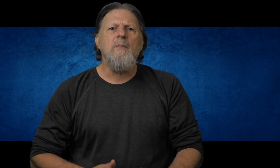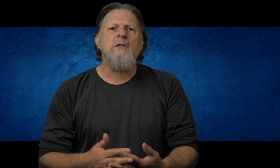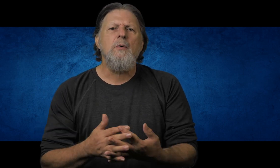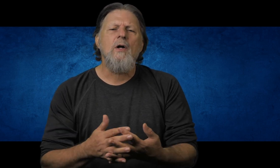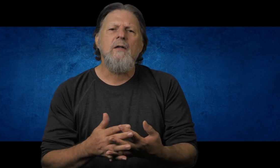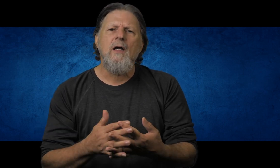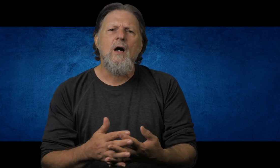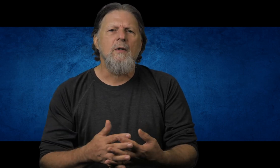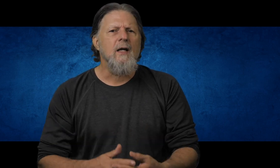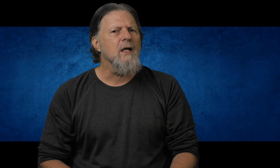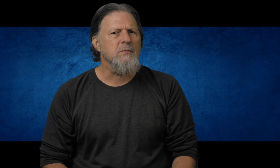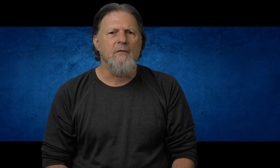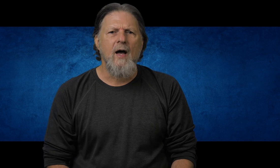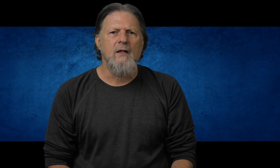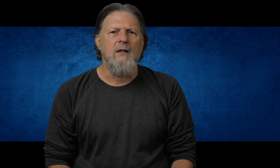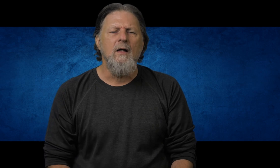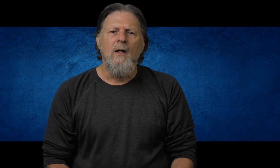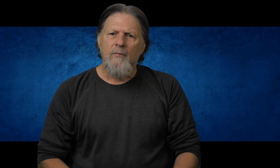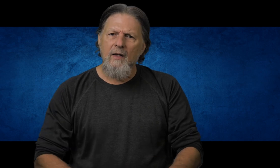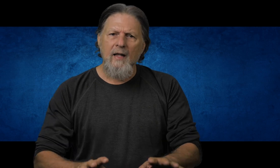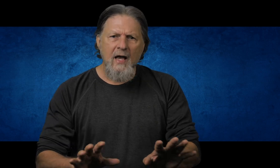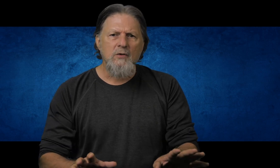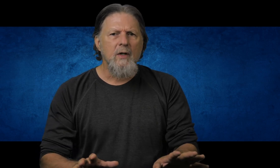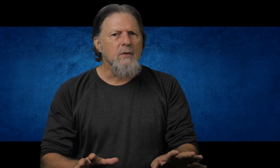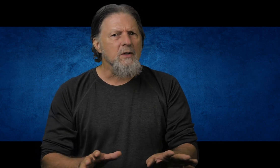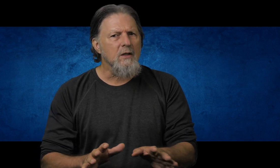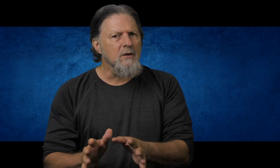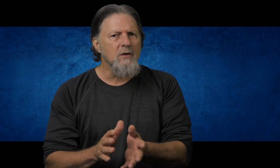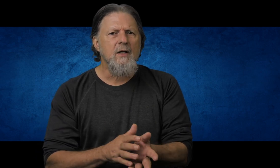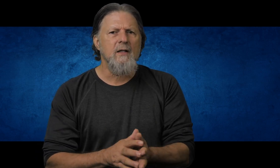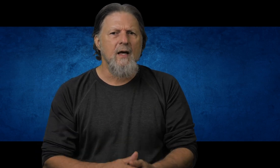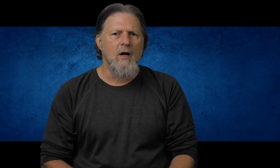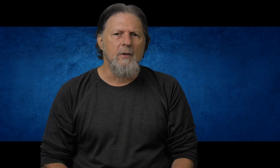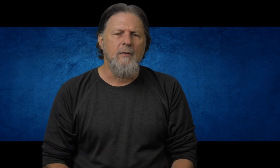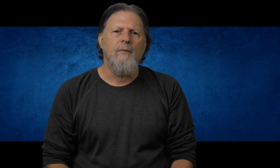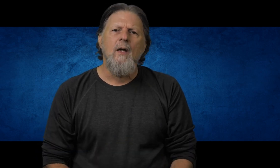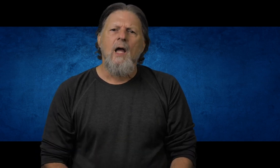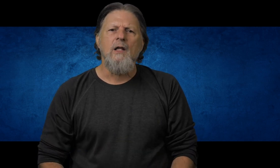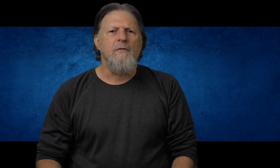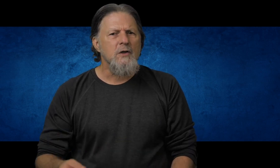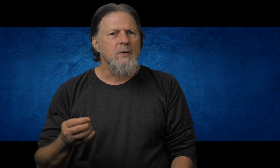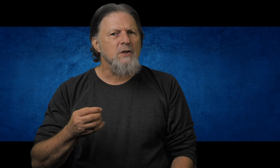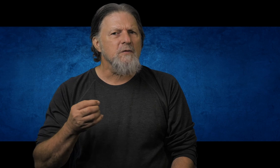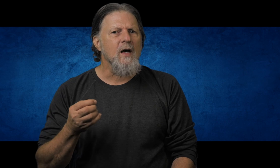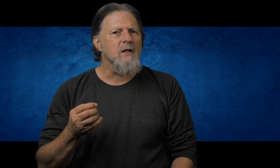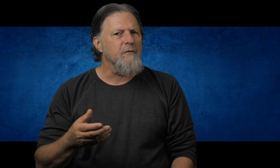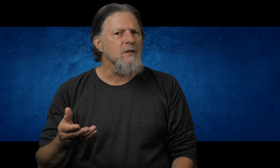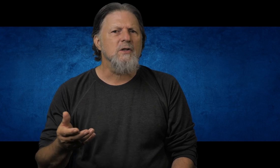we must put on the armor he has provided. Then last week, we started to look at that armor. And the first piece is found in Ephesians